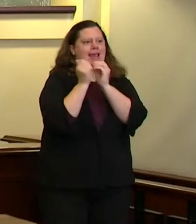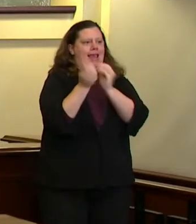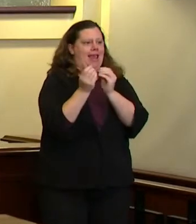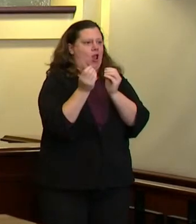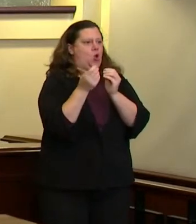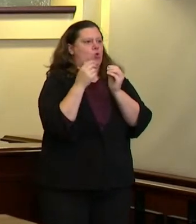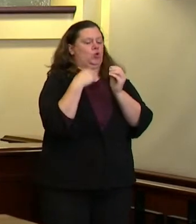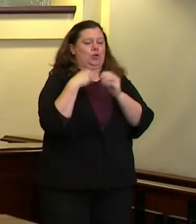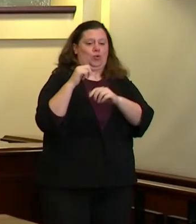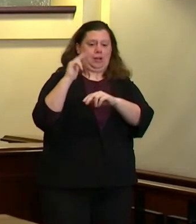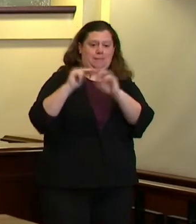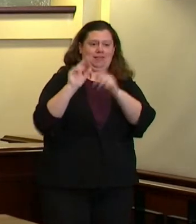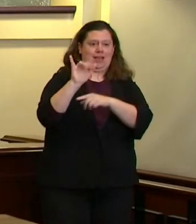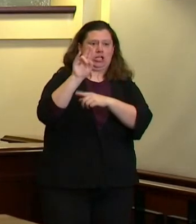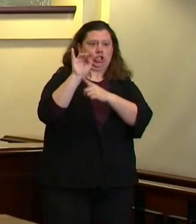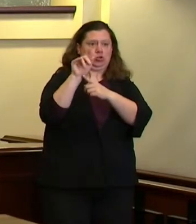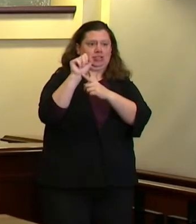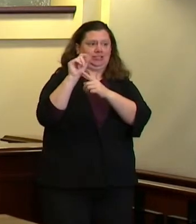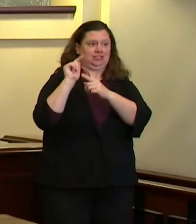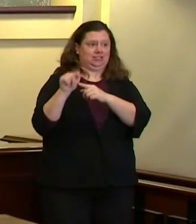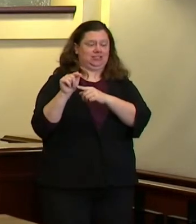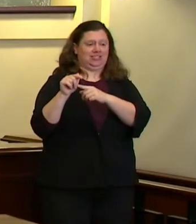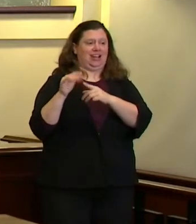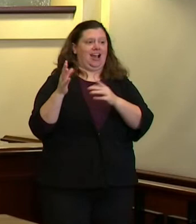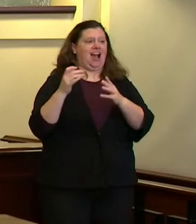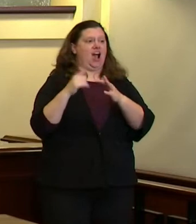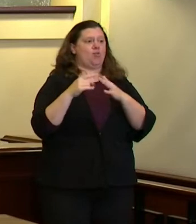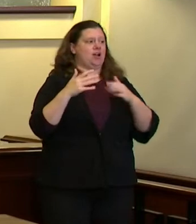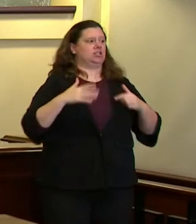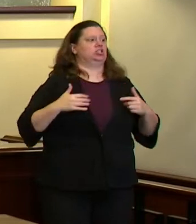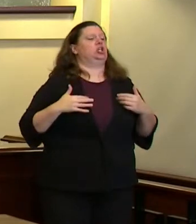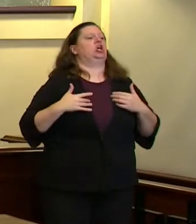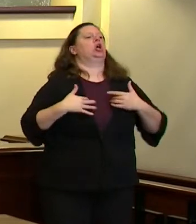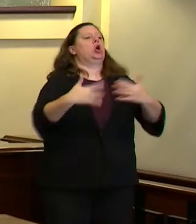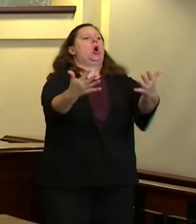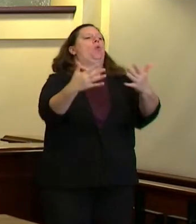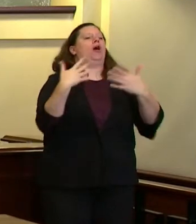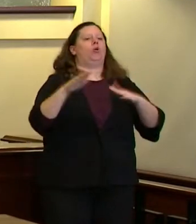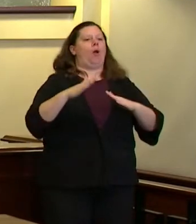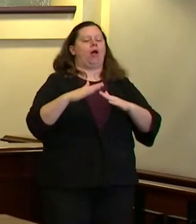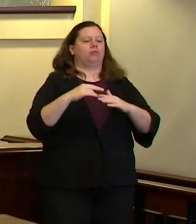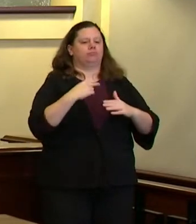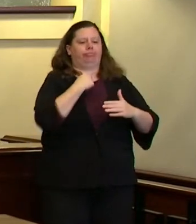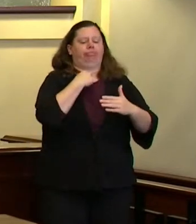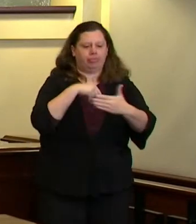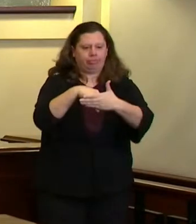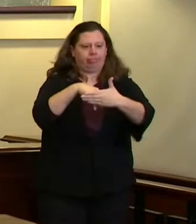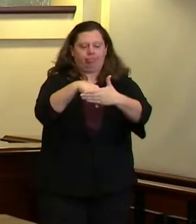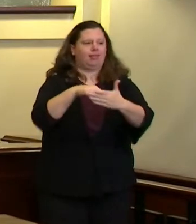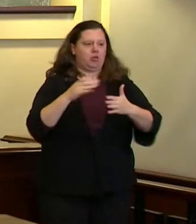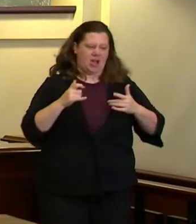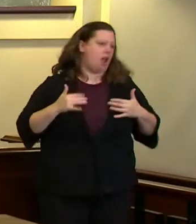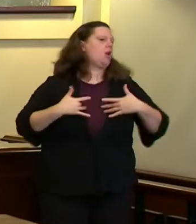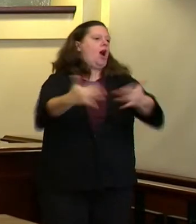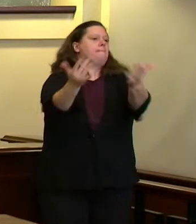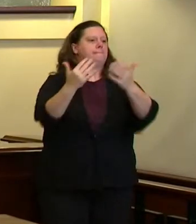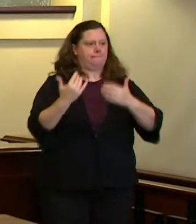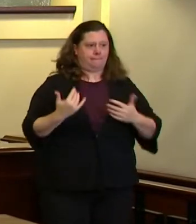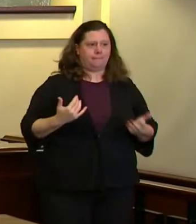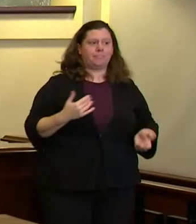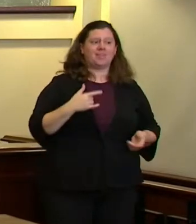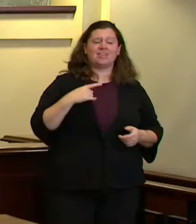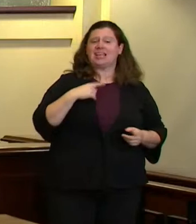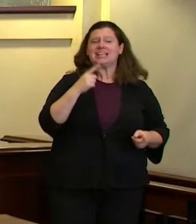are trying to build to just blue sky it and say if our only objective is to quickly